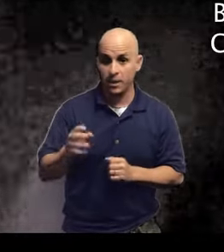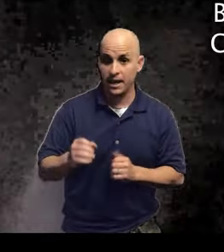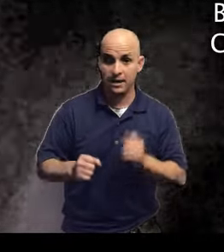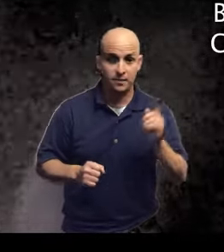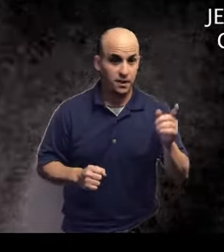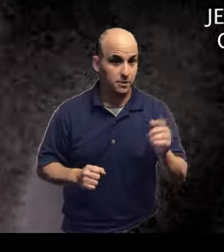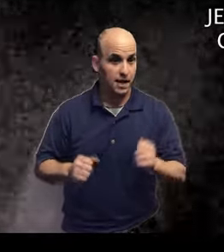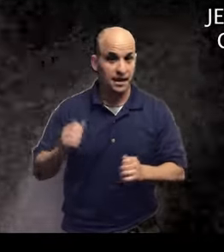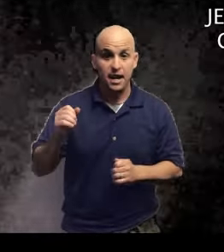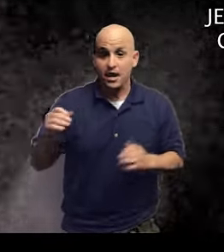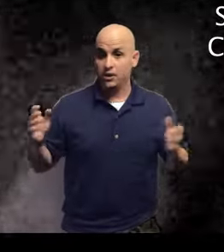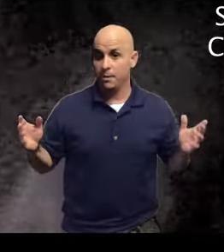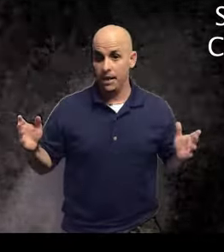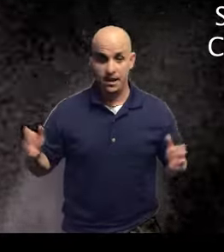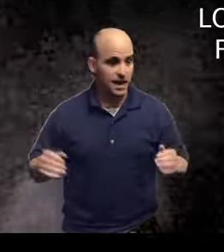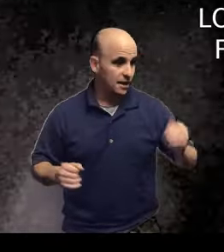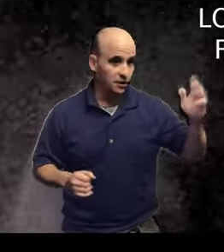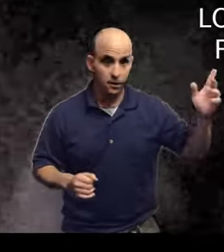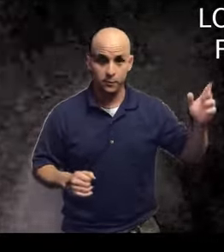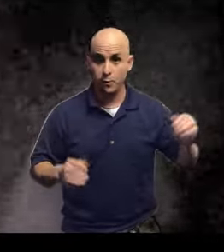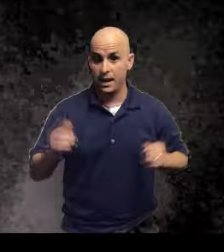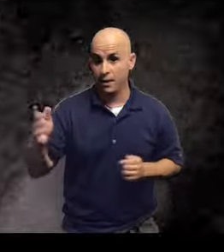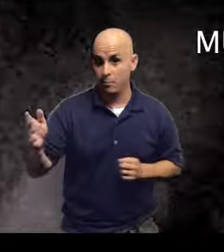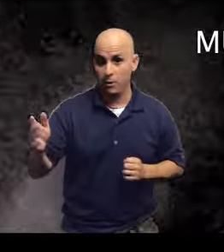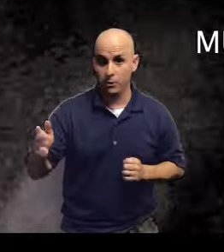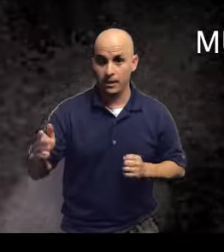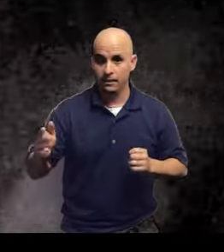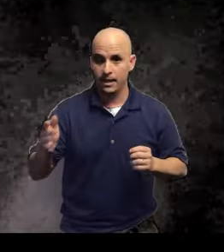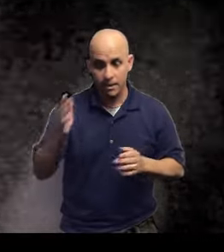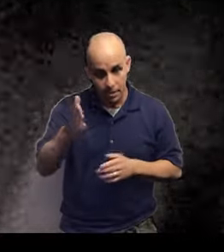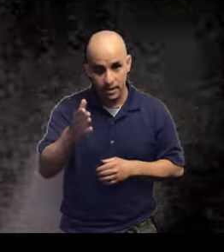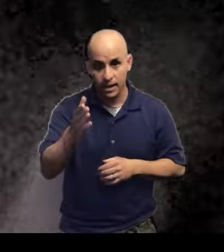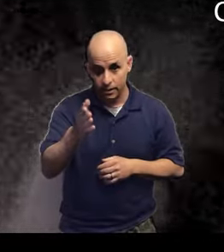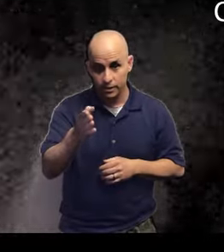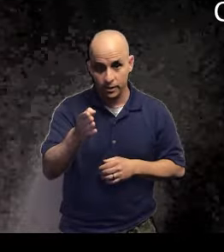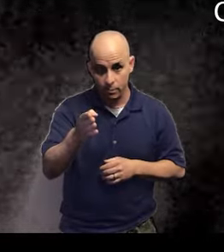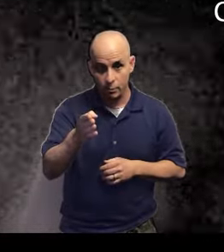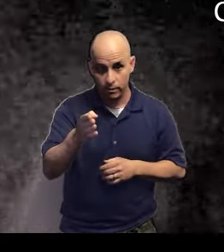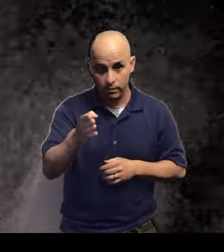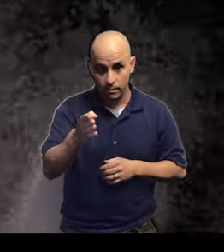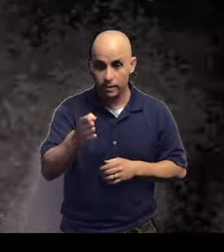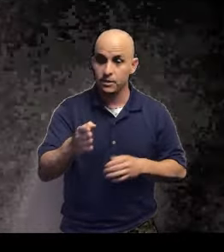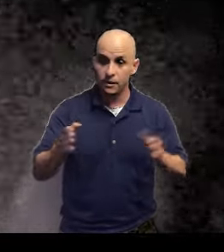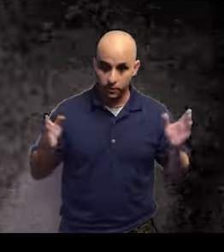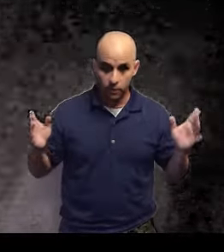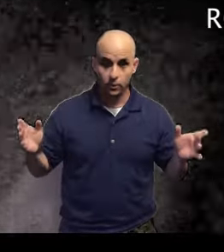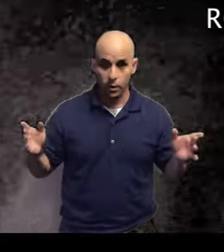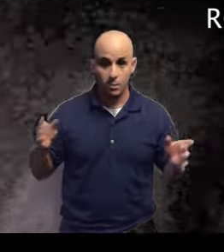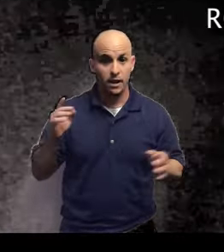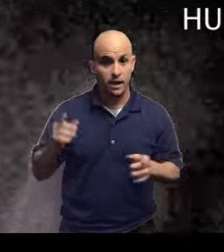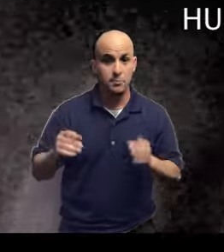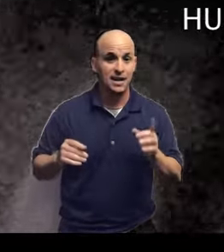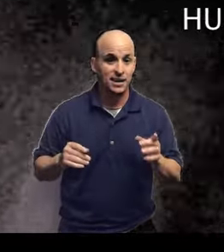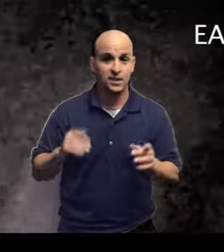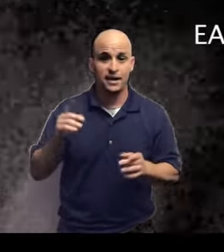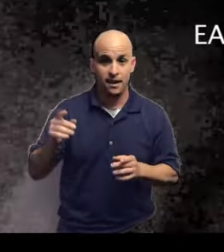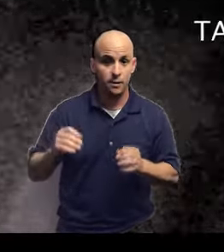Blount County, Jefferson County, Shelby County, I go to Lucas Fort, I go to Mulga. Did I mention I go to Centerpoint because I also go to Roebuck, Huffman, Eastlake, Tarrant,